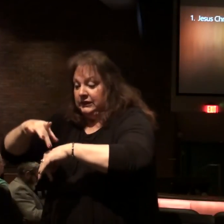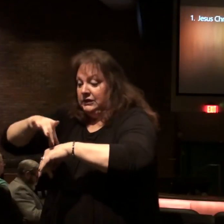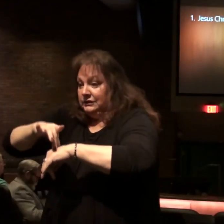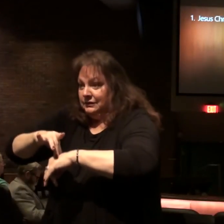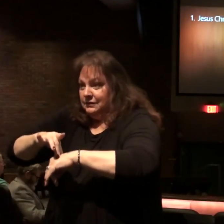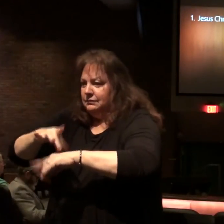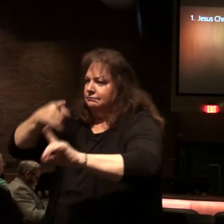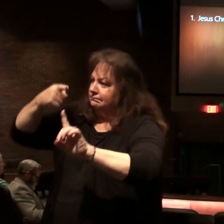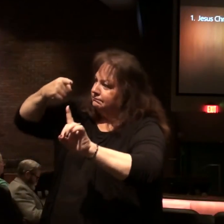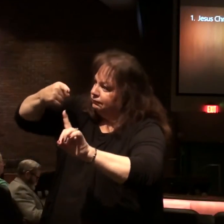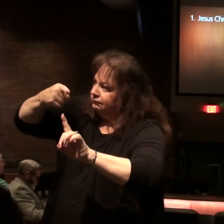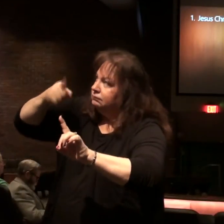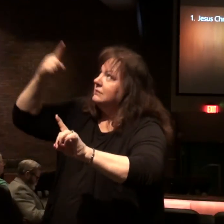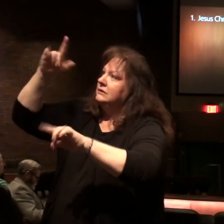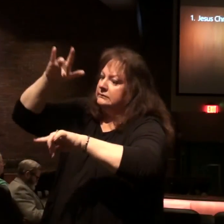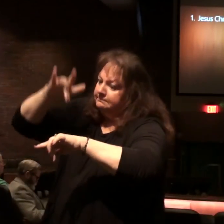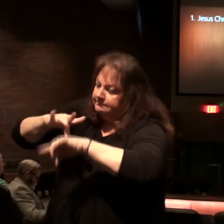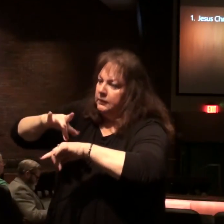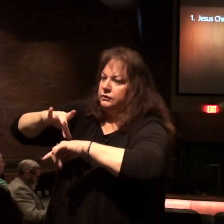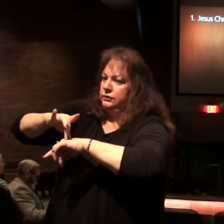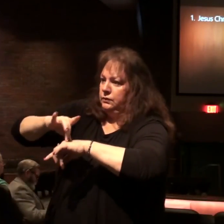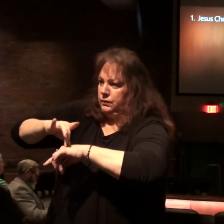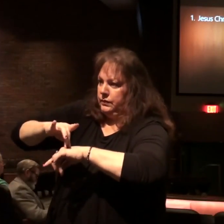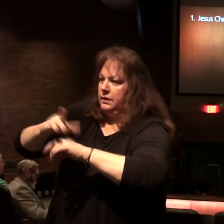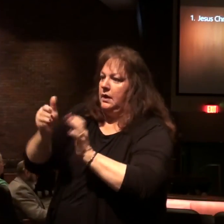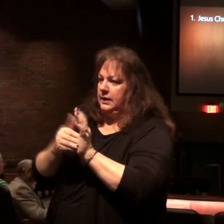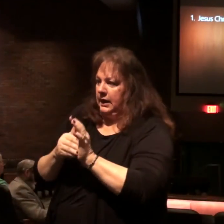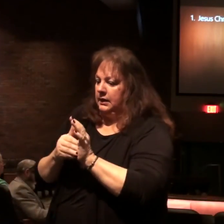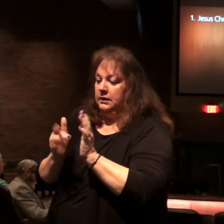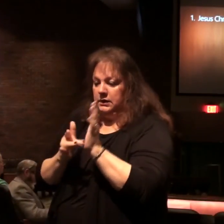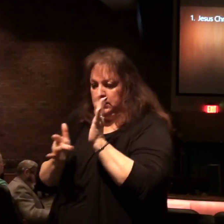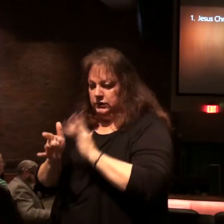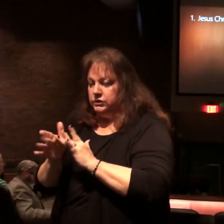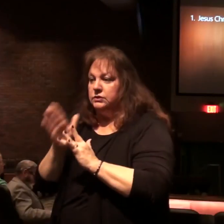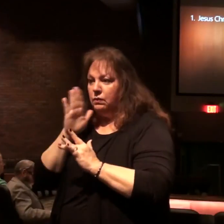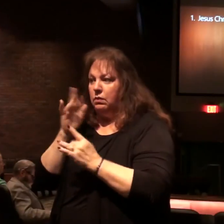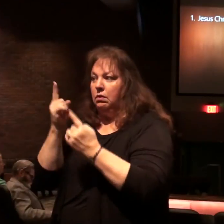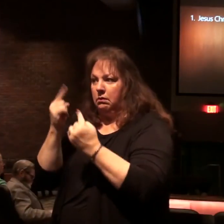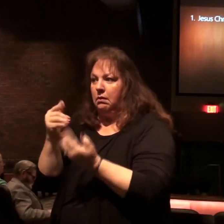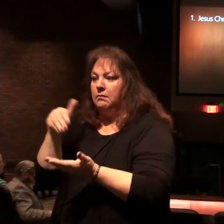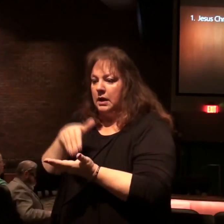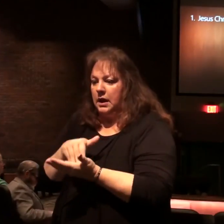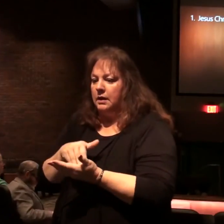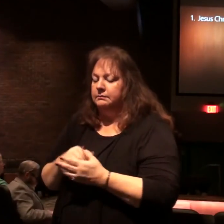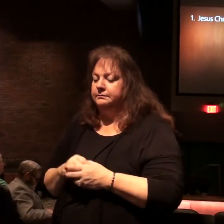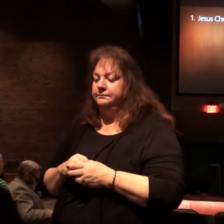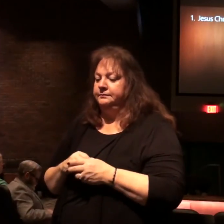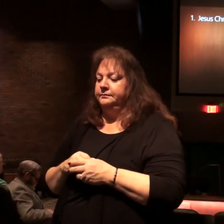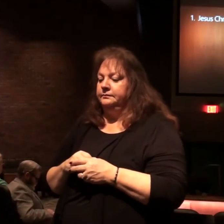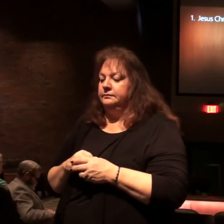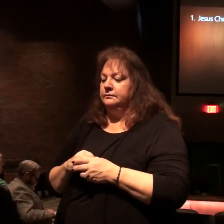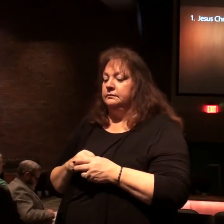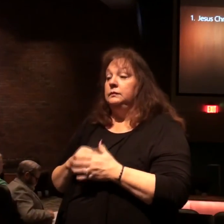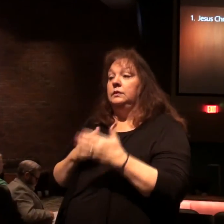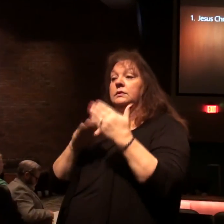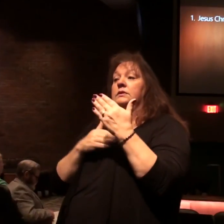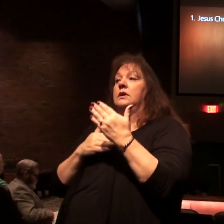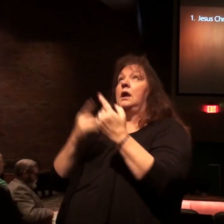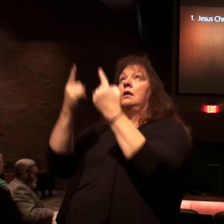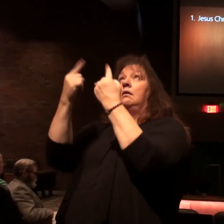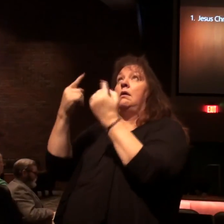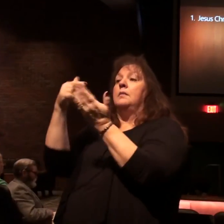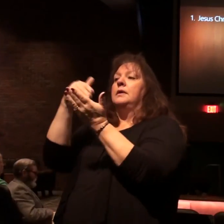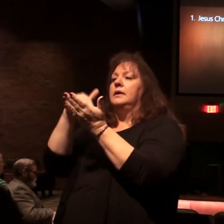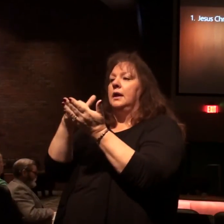goal his return to earth so Jesus Christ is coming again we sing the soul coming